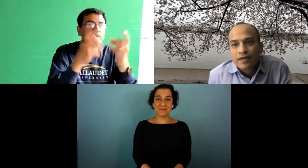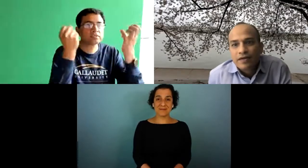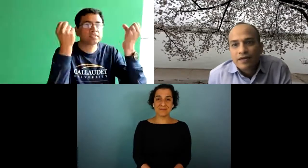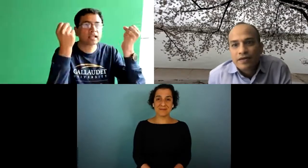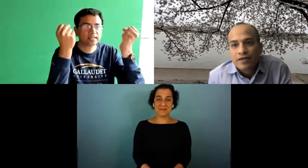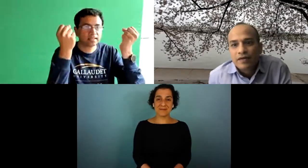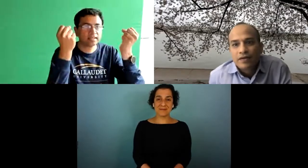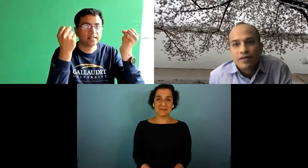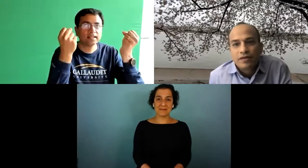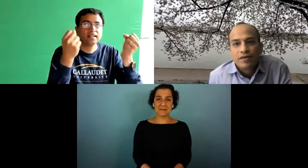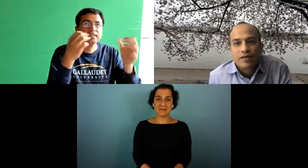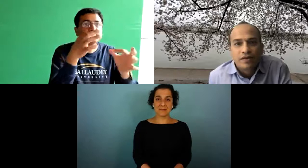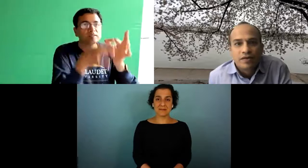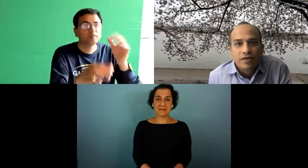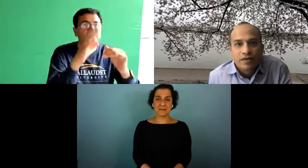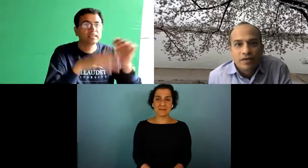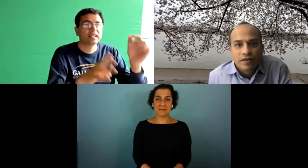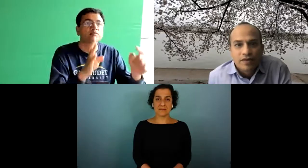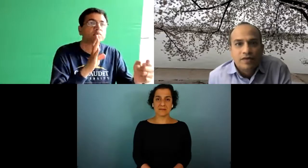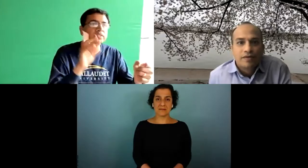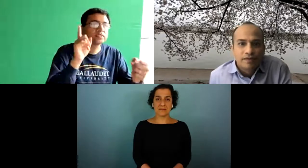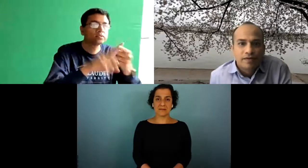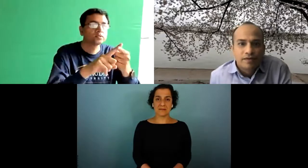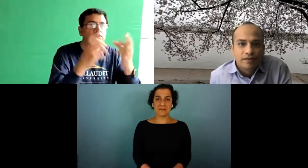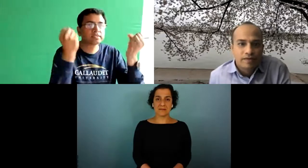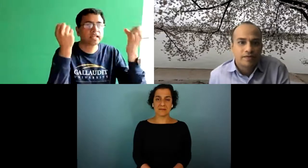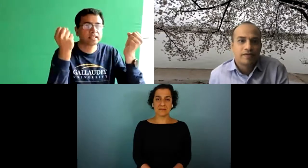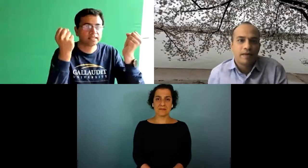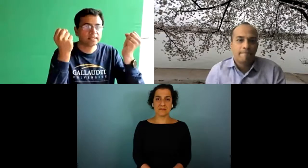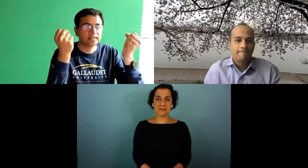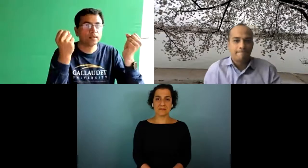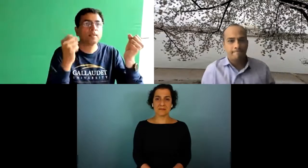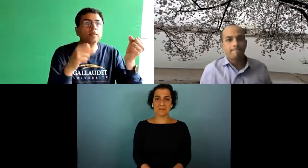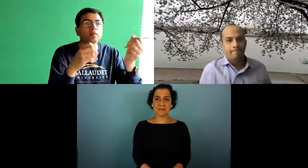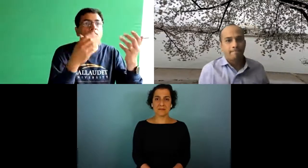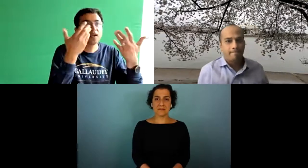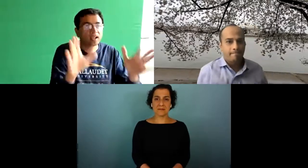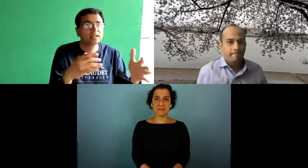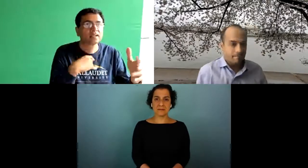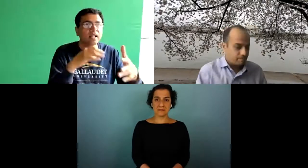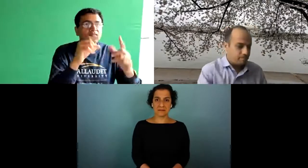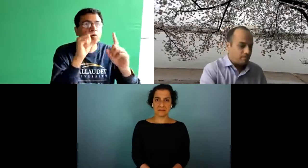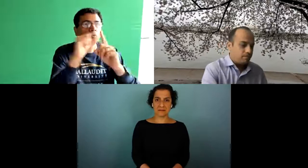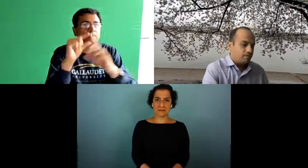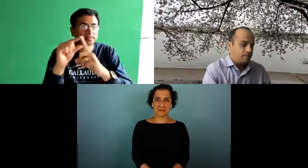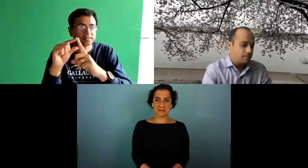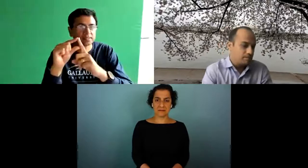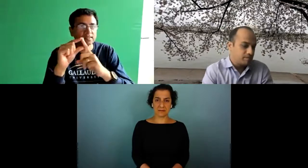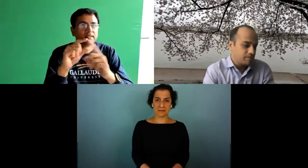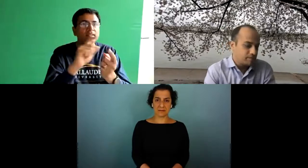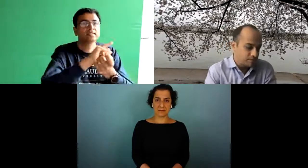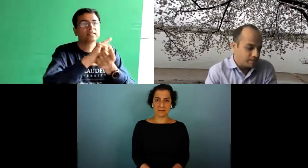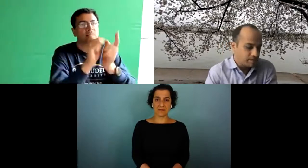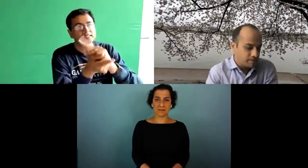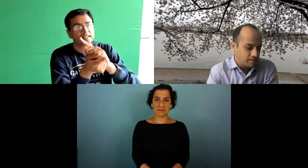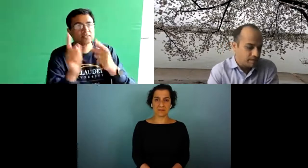um basically print to sign automated print to sign which is different than going from speech to sign